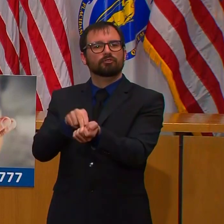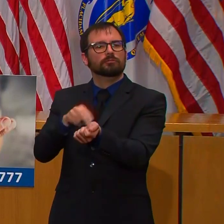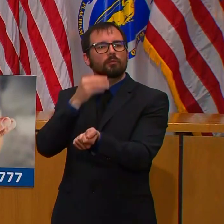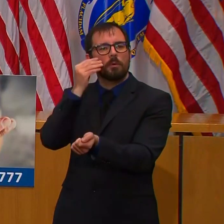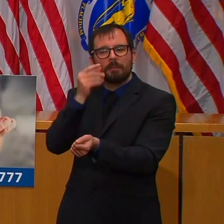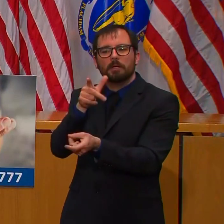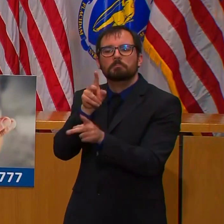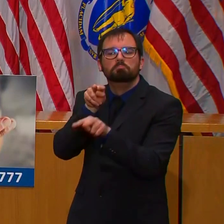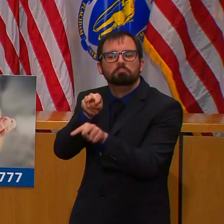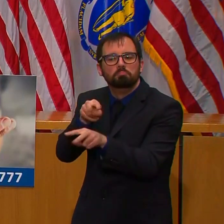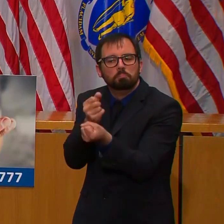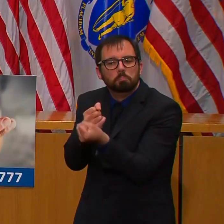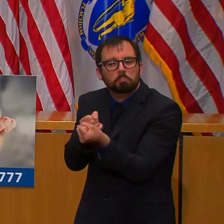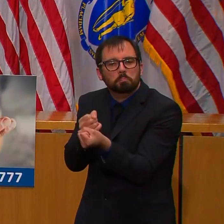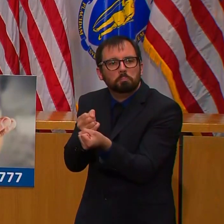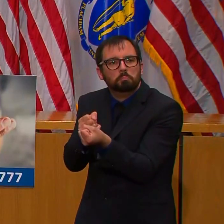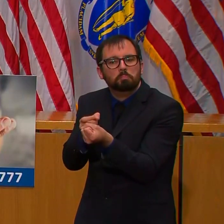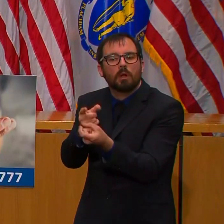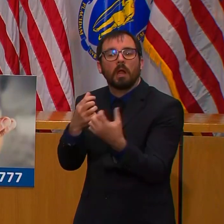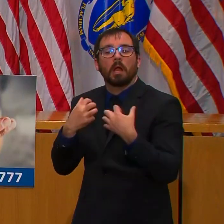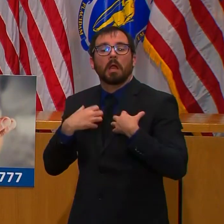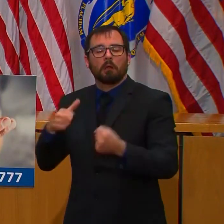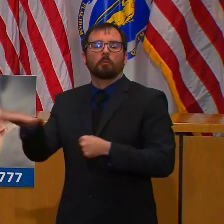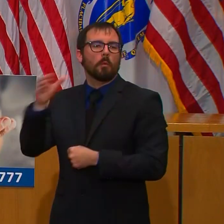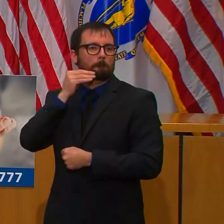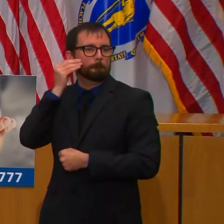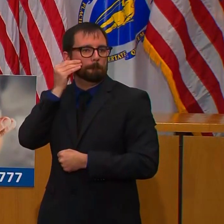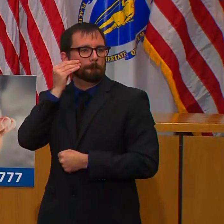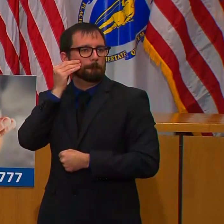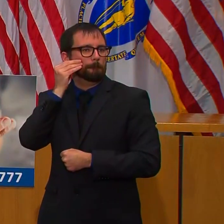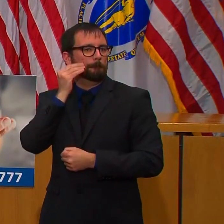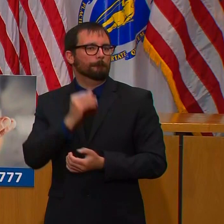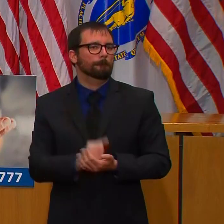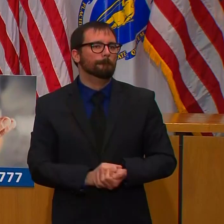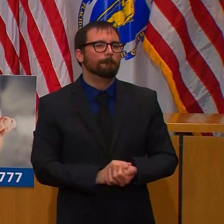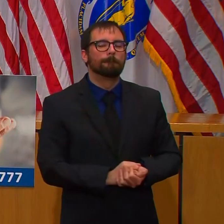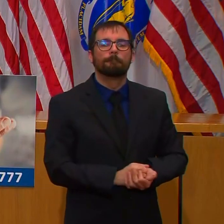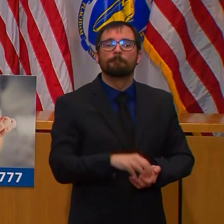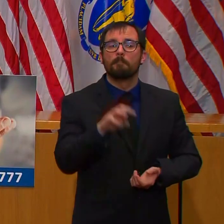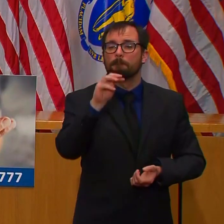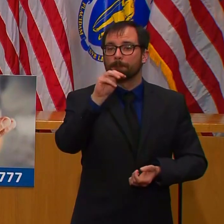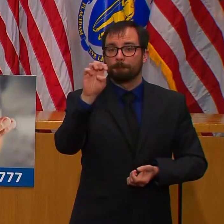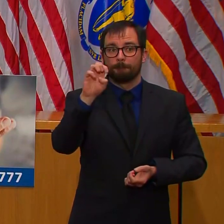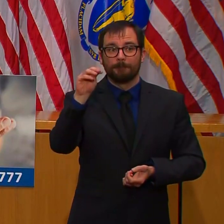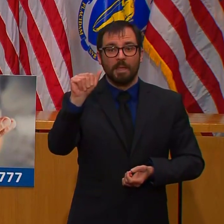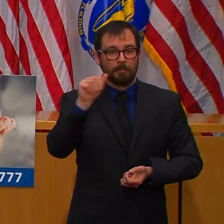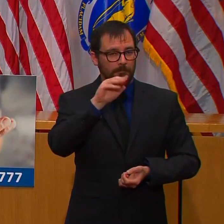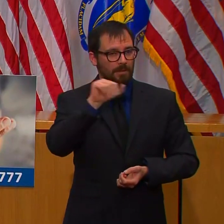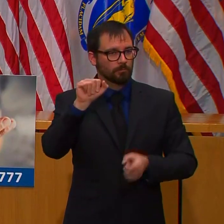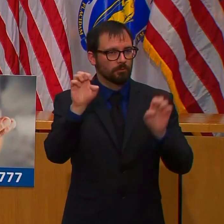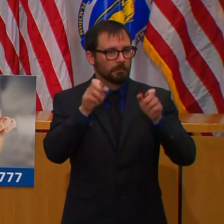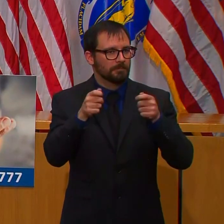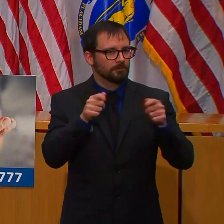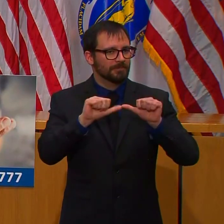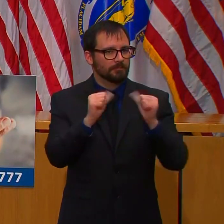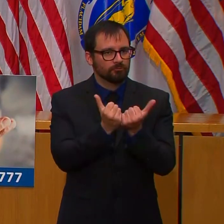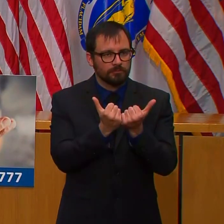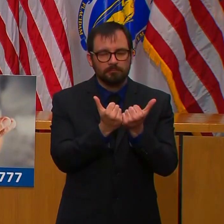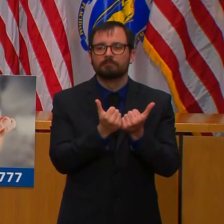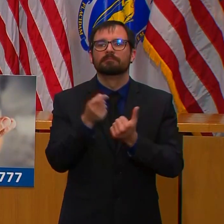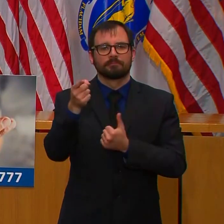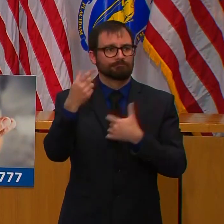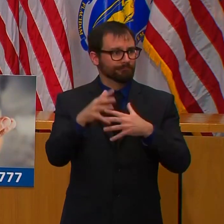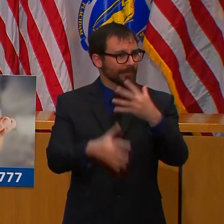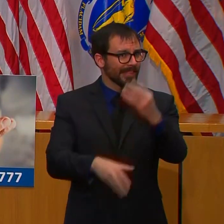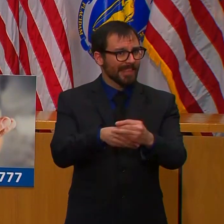additional medical care capacity. This type of facility is intended to lower acuity care needs that increases local health